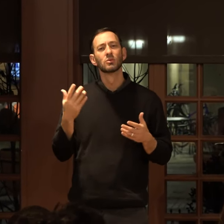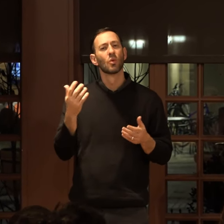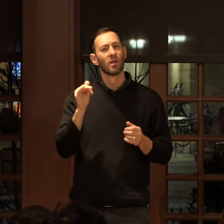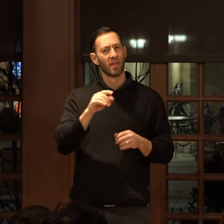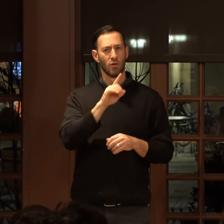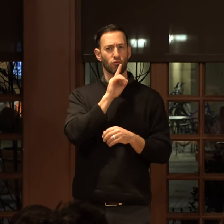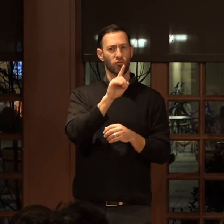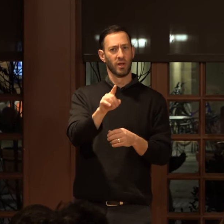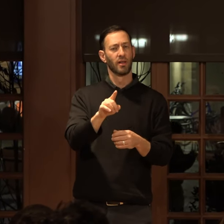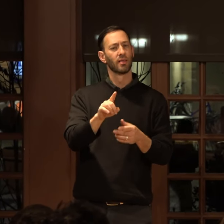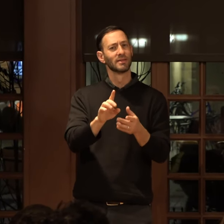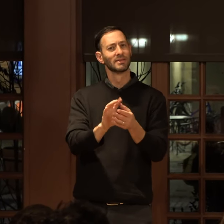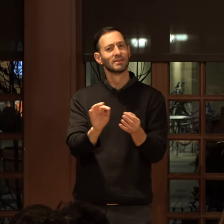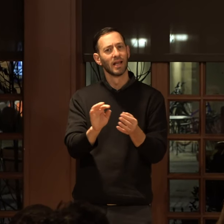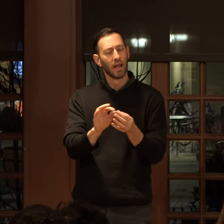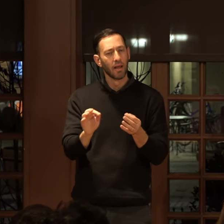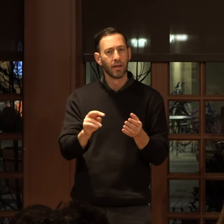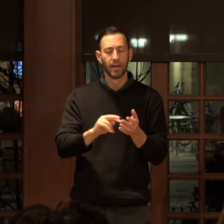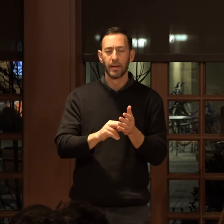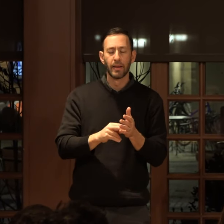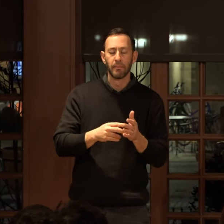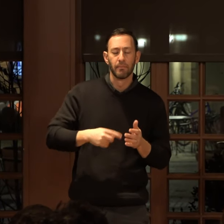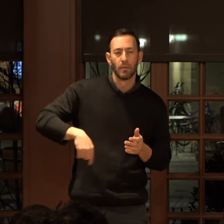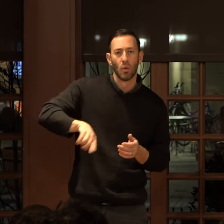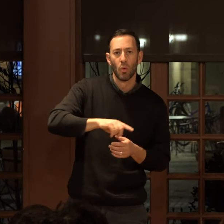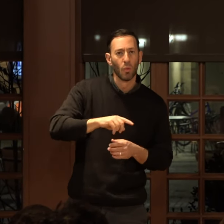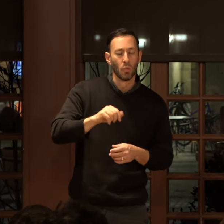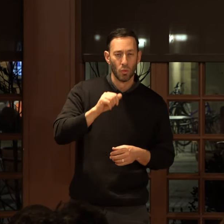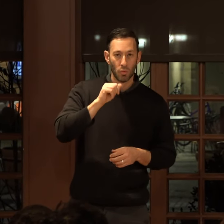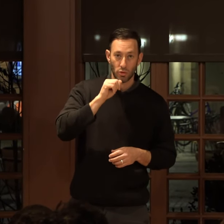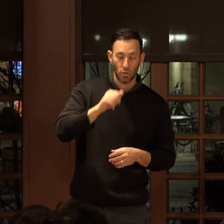say given that we don't